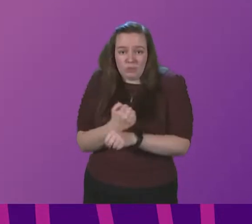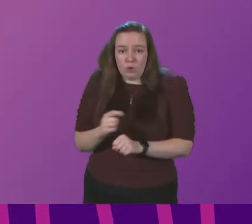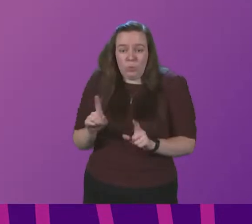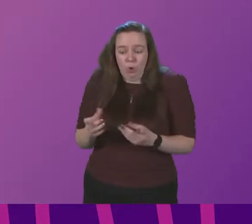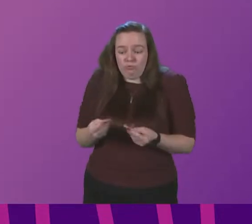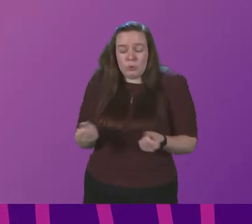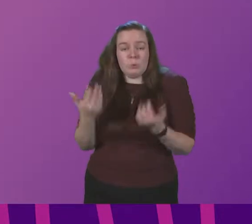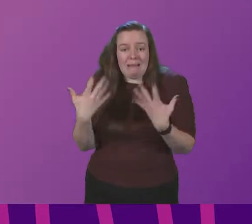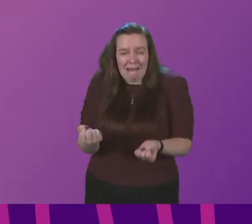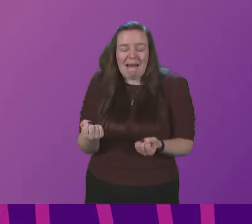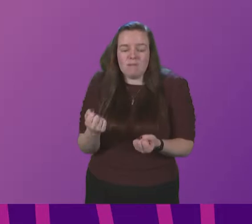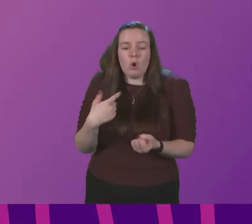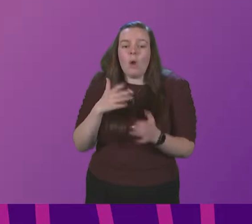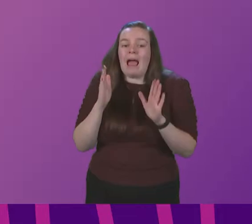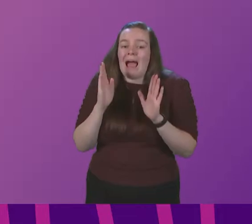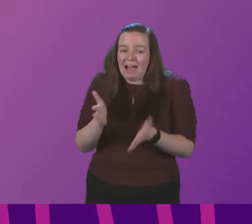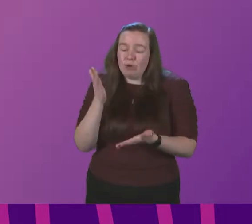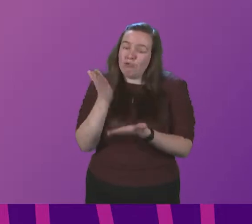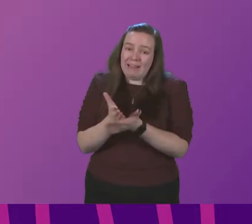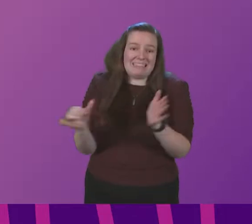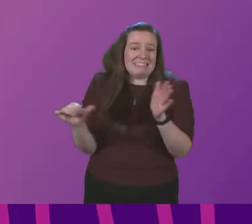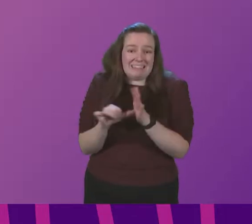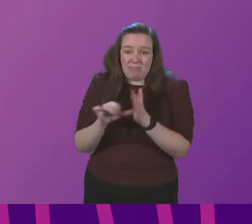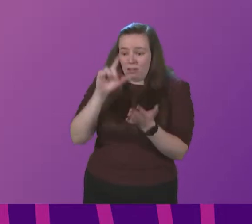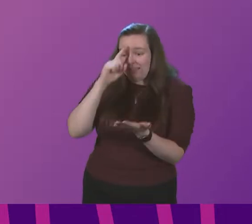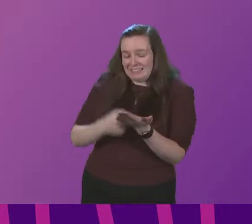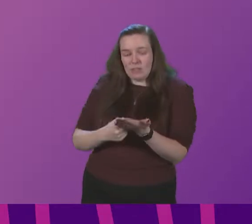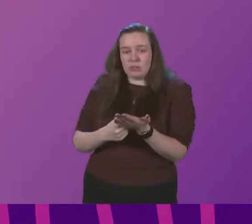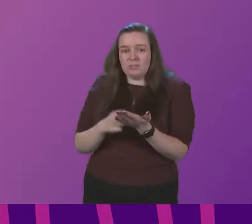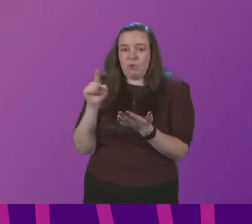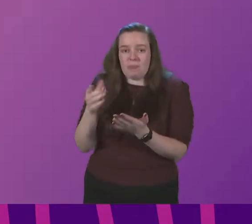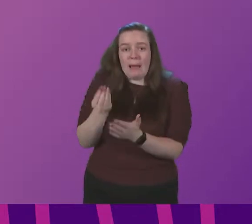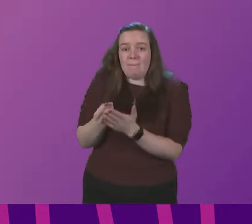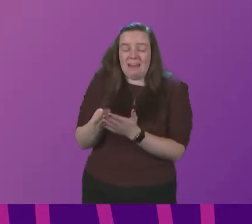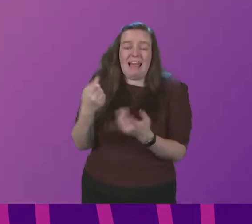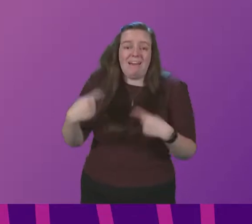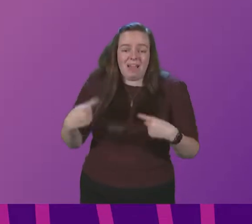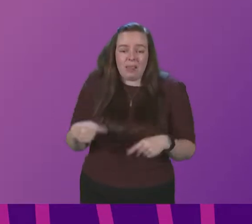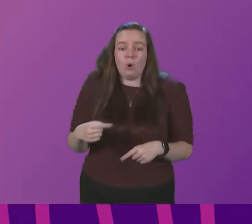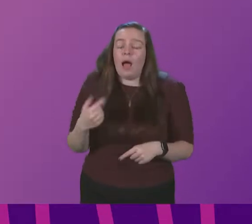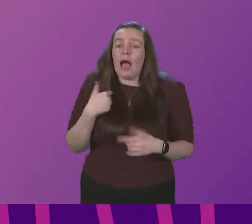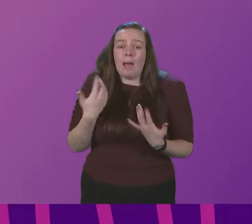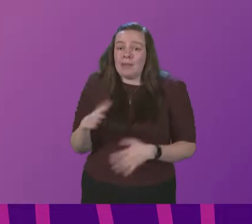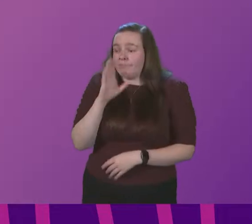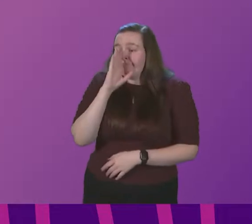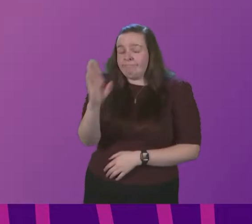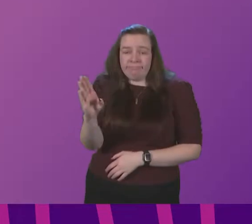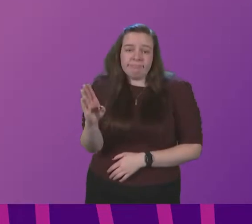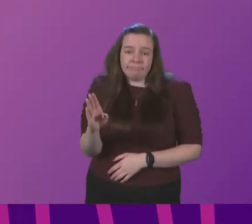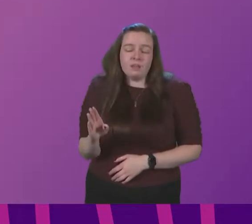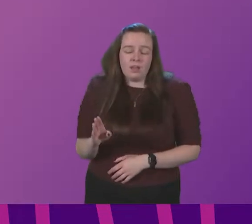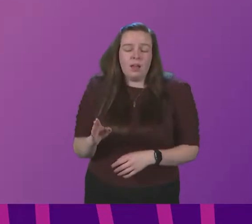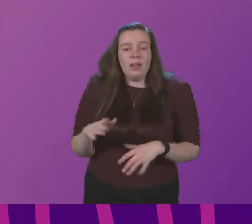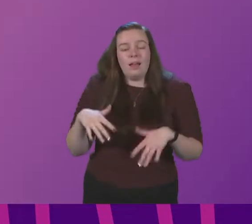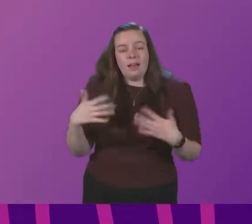we have and we are going to have to make really difficult choices in order to make that money available and I being candid with people again